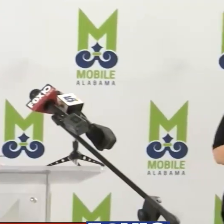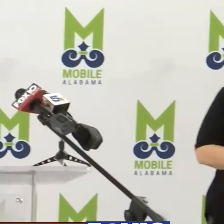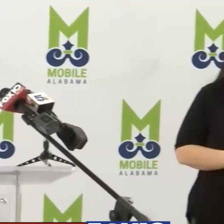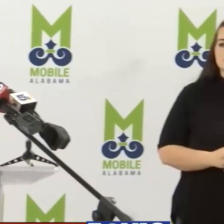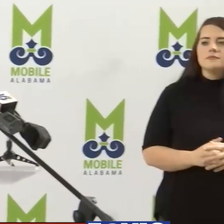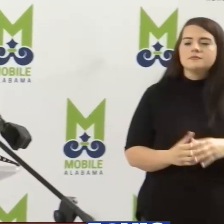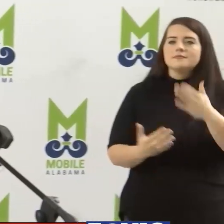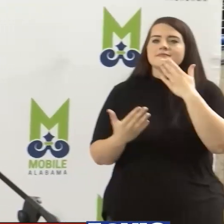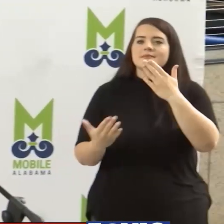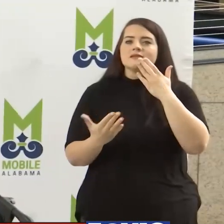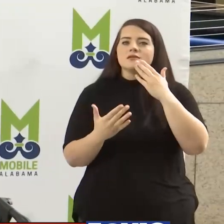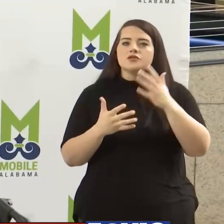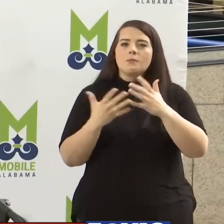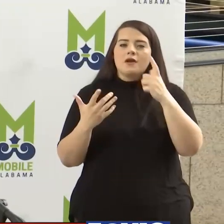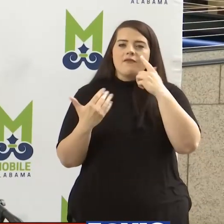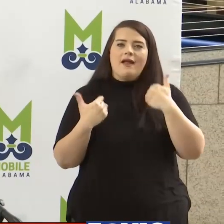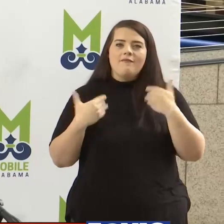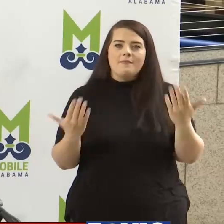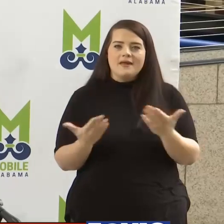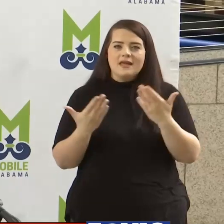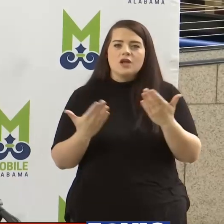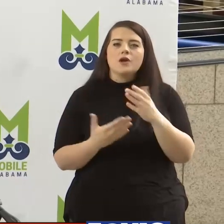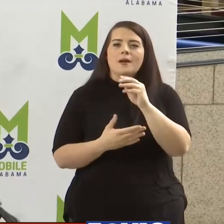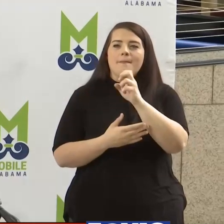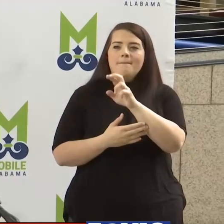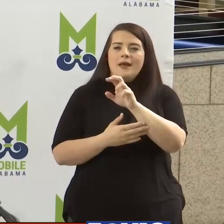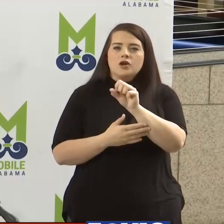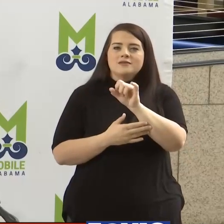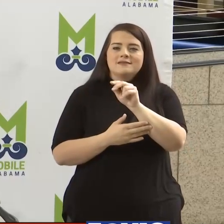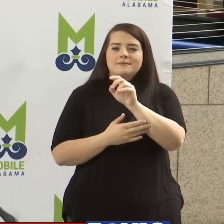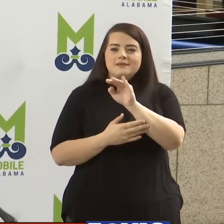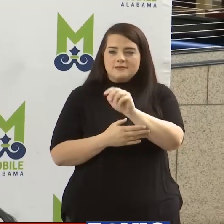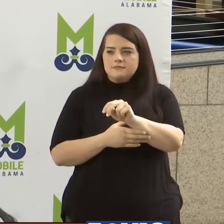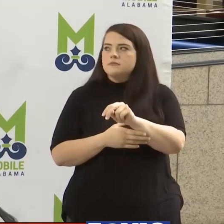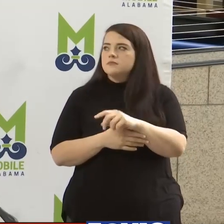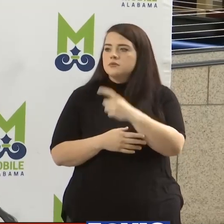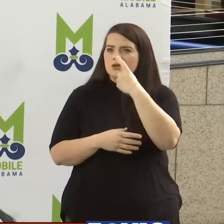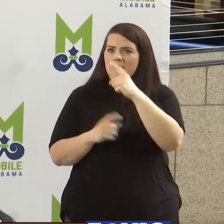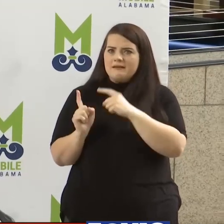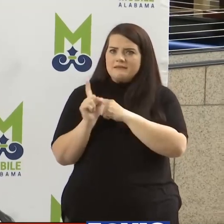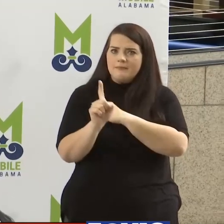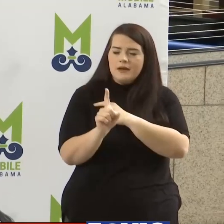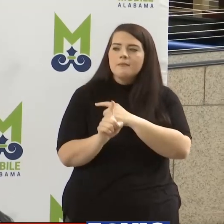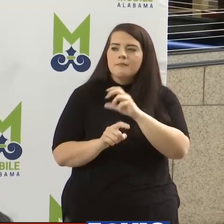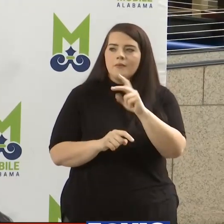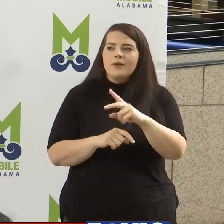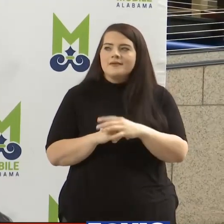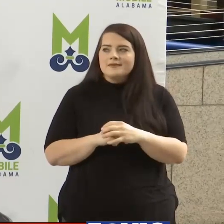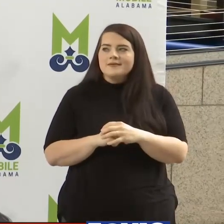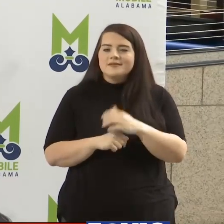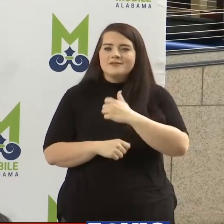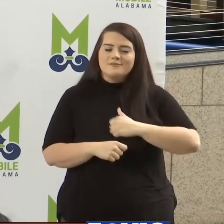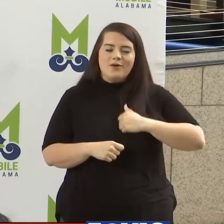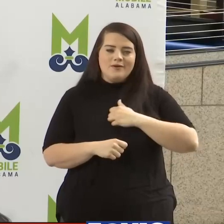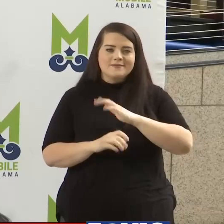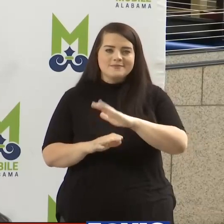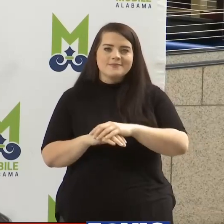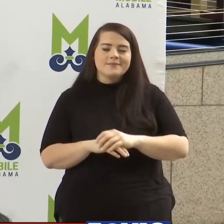Thank you so much for having me, Mayor Simpson. And I just... step up just a little bit? Sorry.